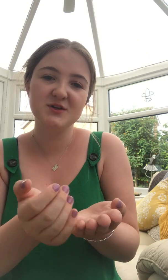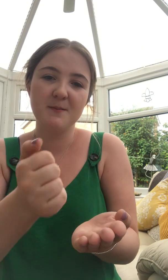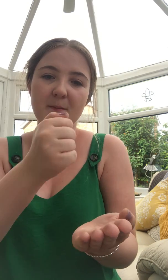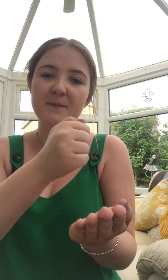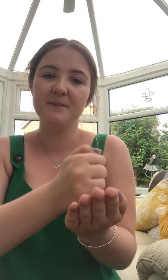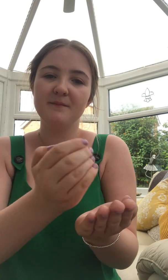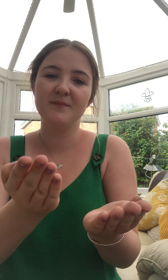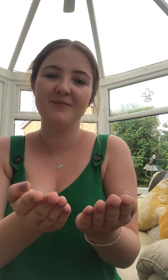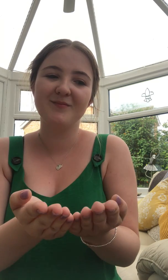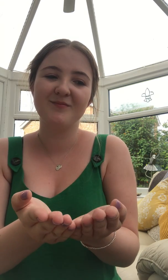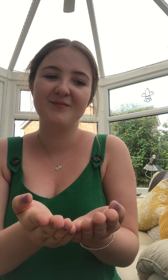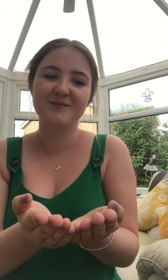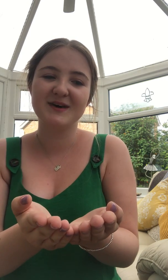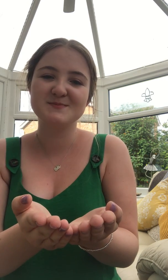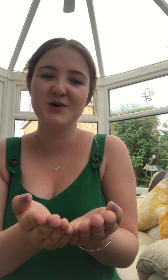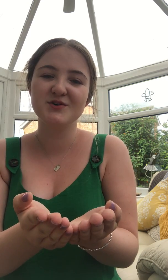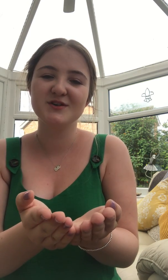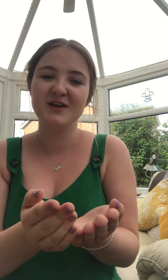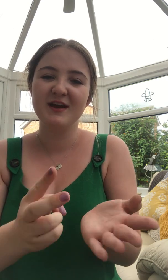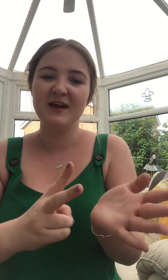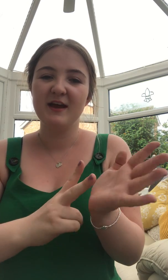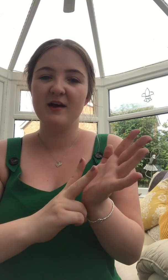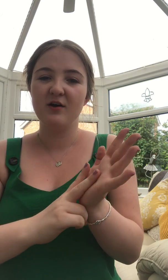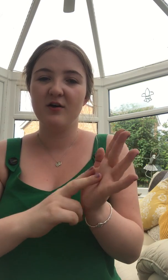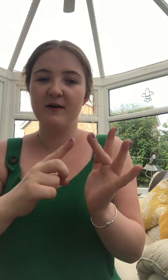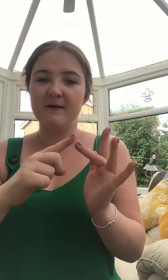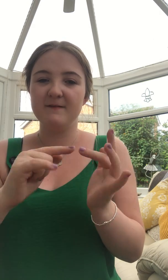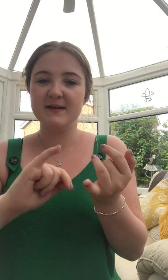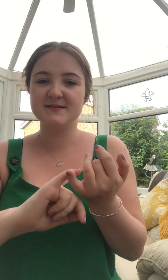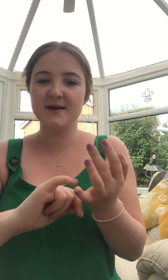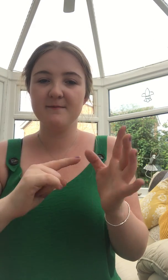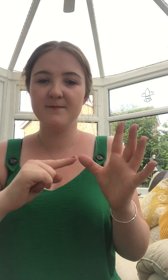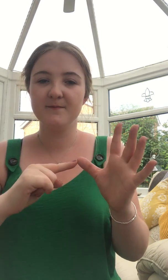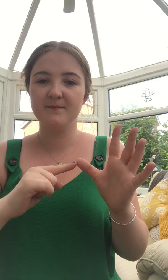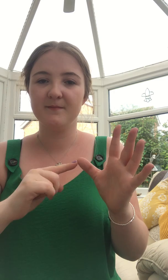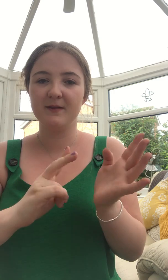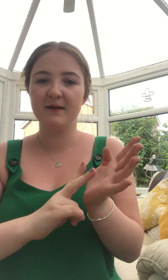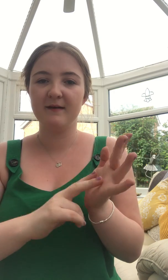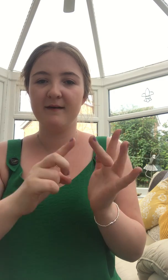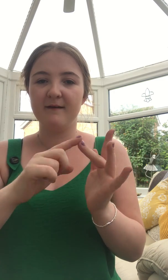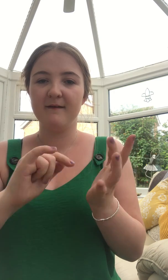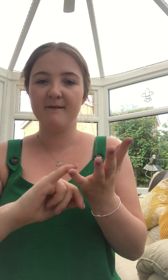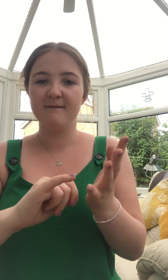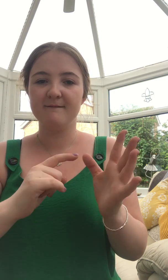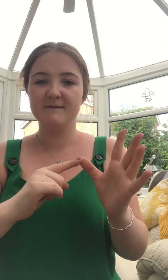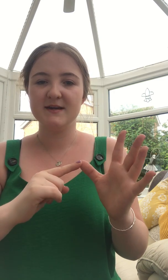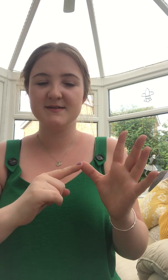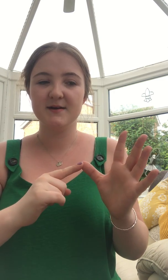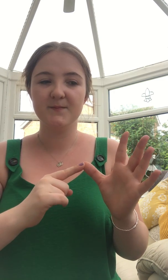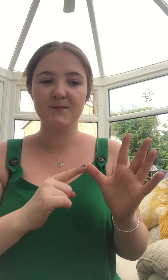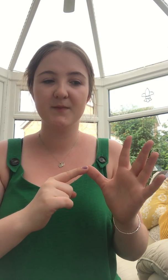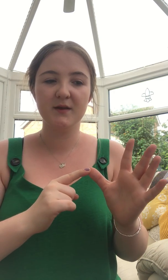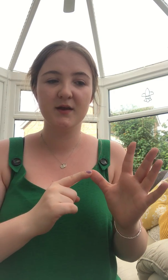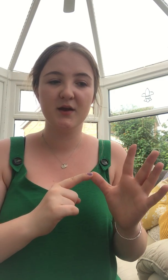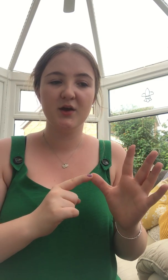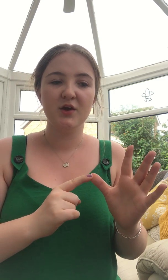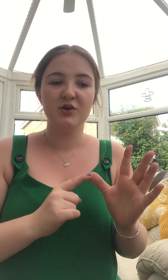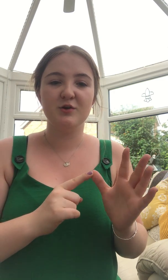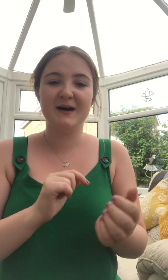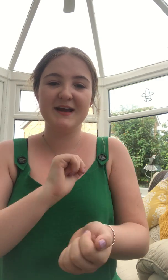passport a visa visa you might